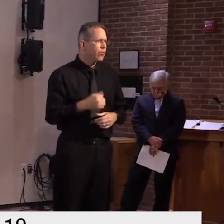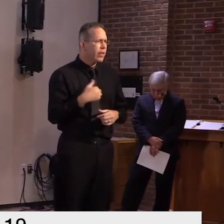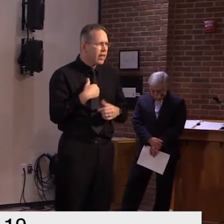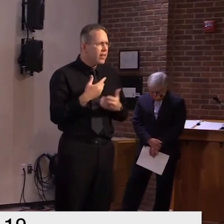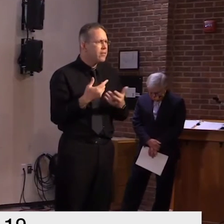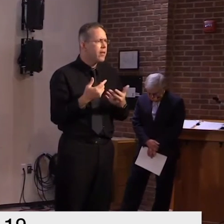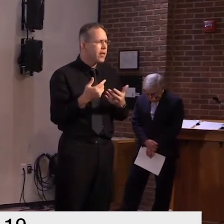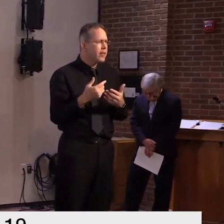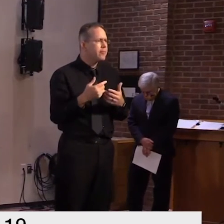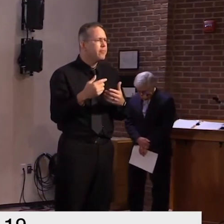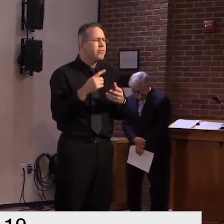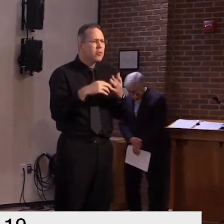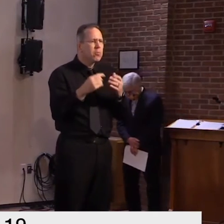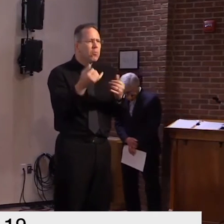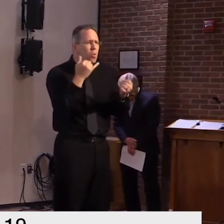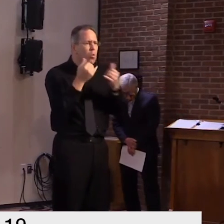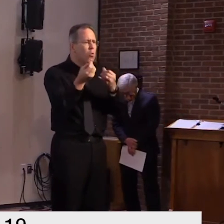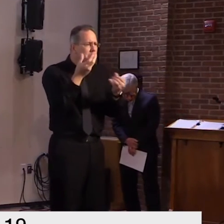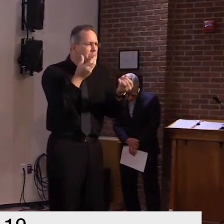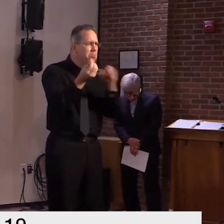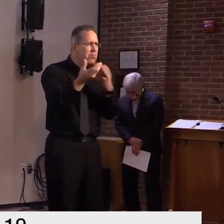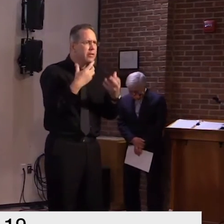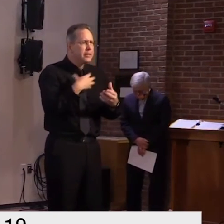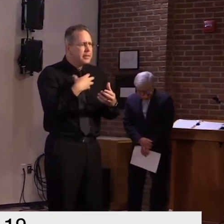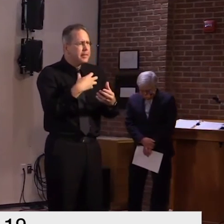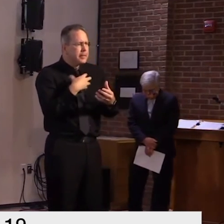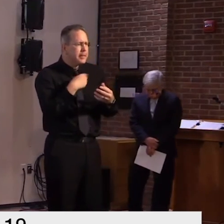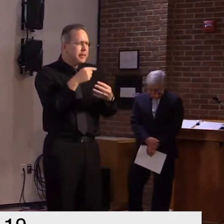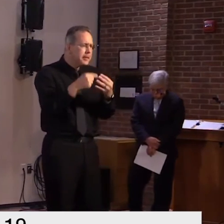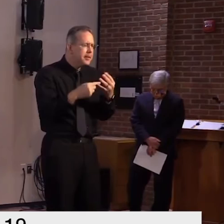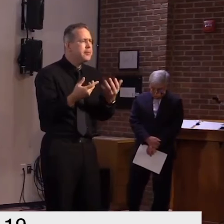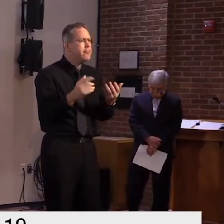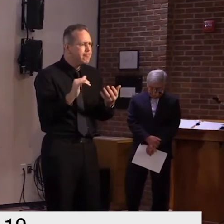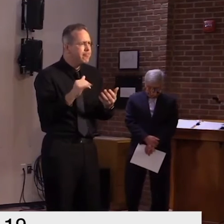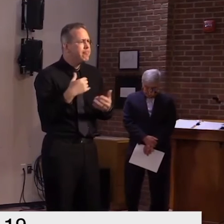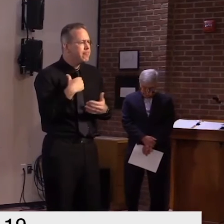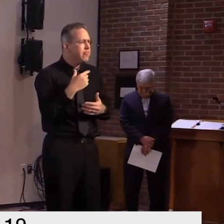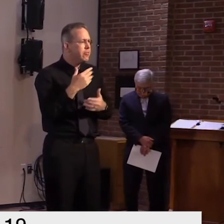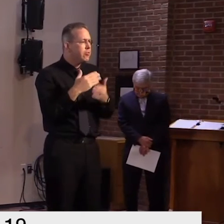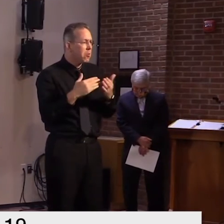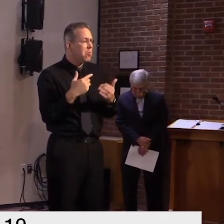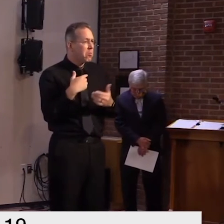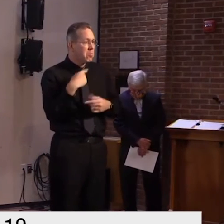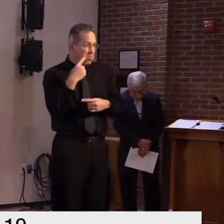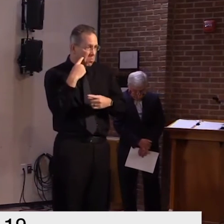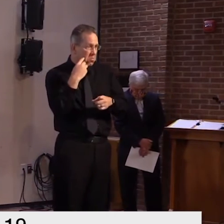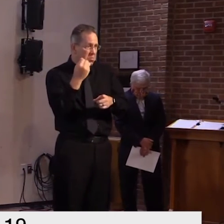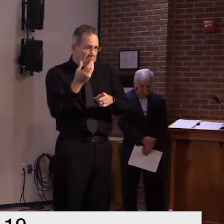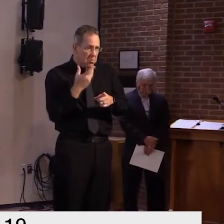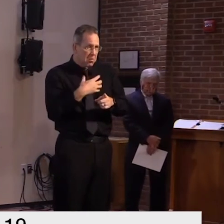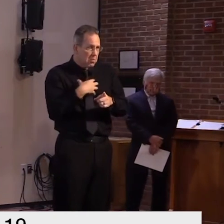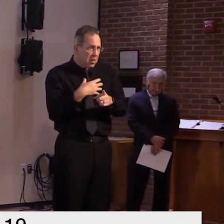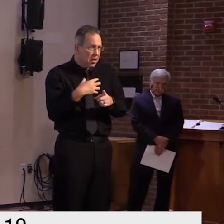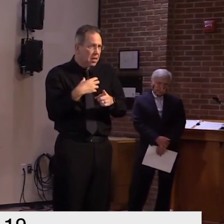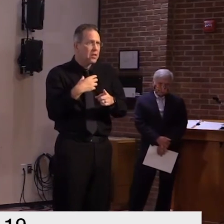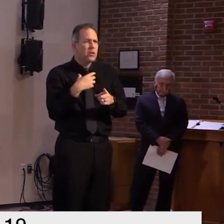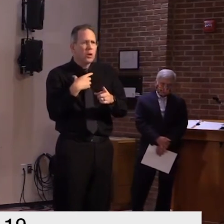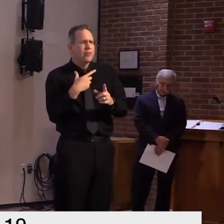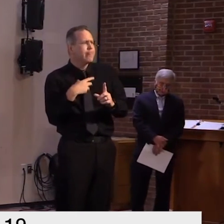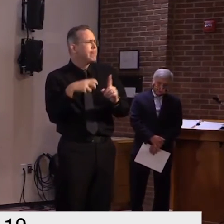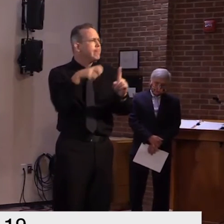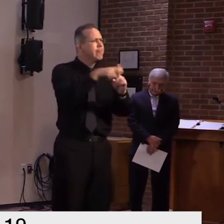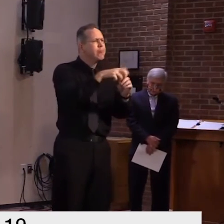maybe there is some some non-compliant but with each situation we've been able to provide some education and uh